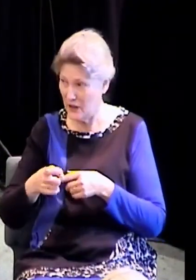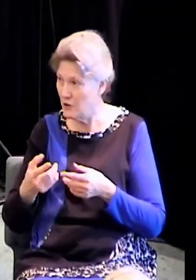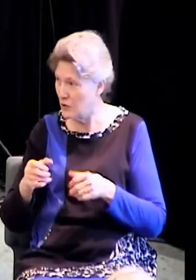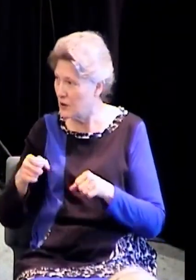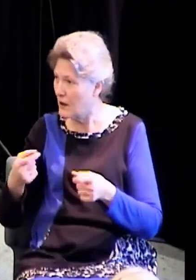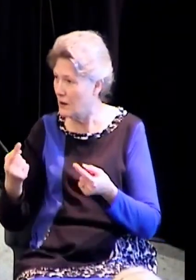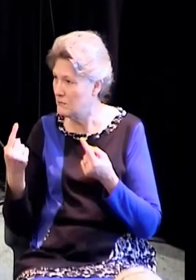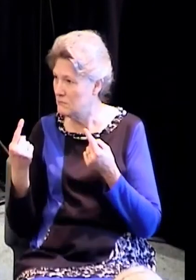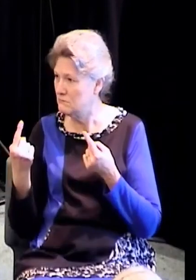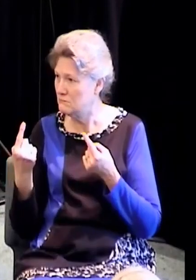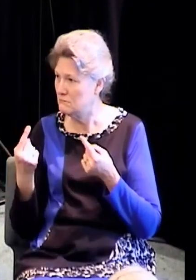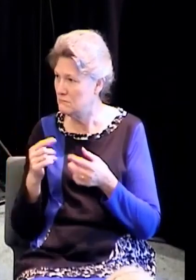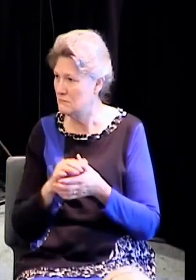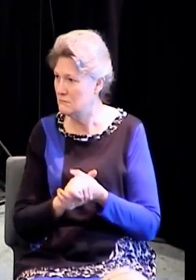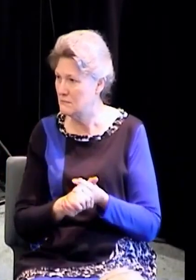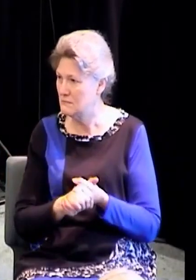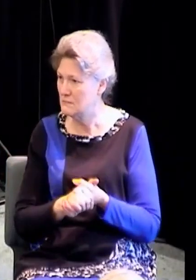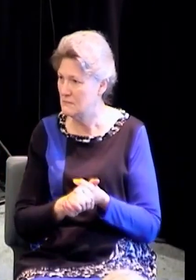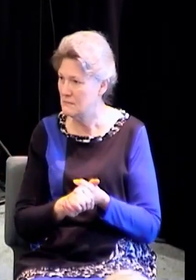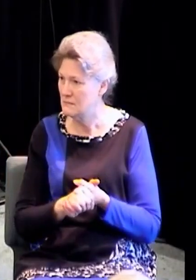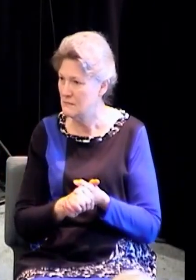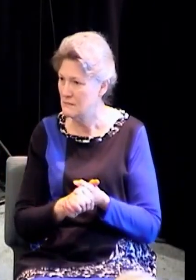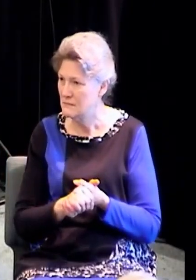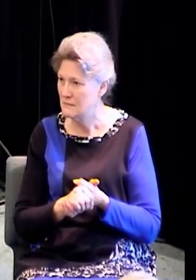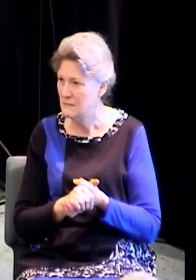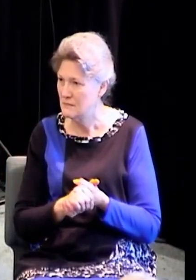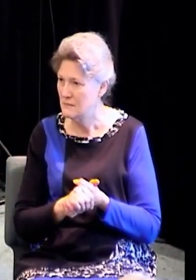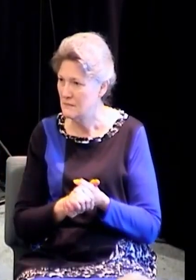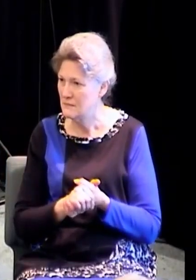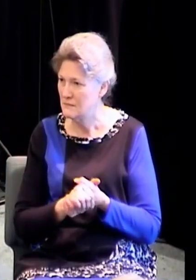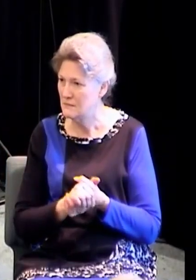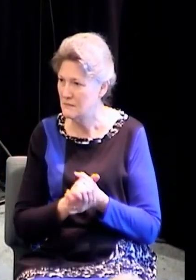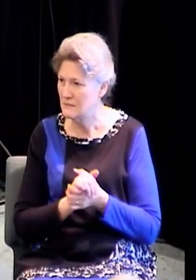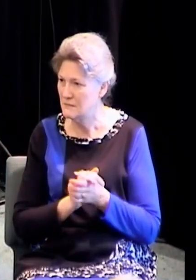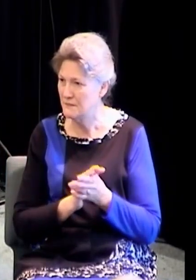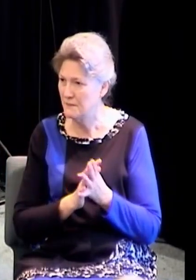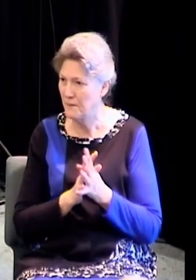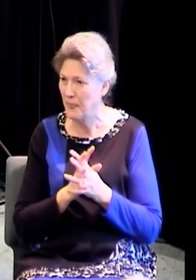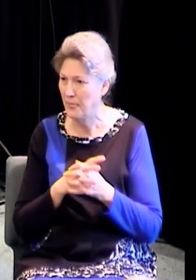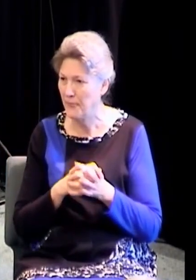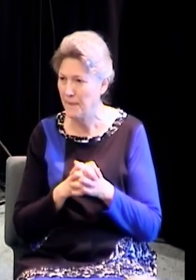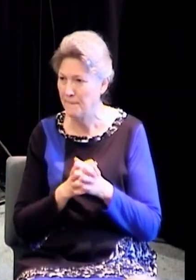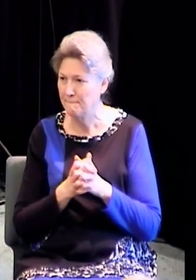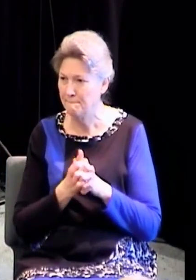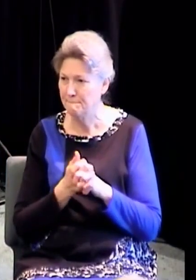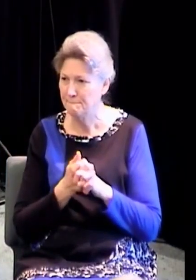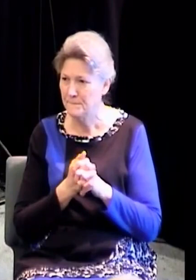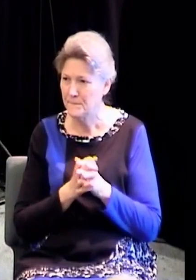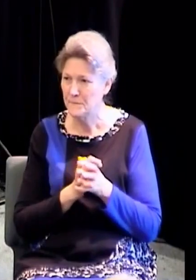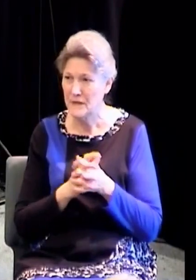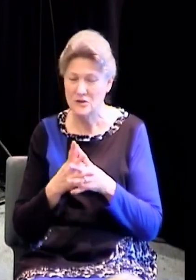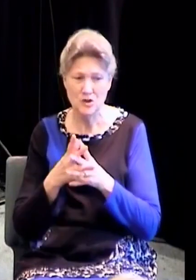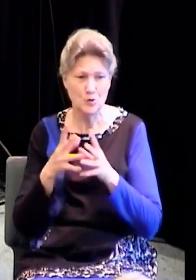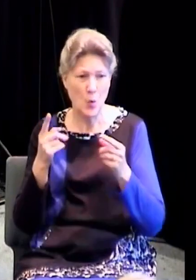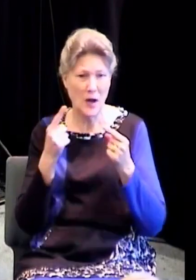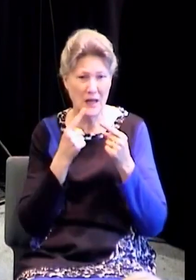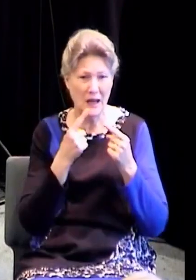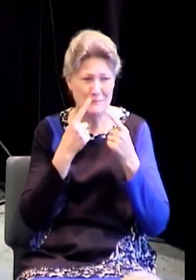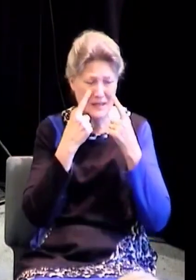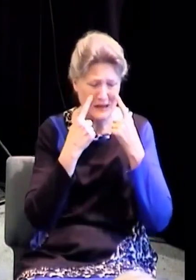husband who was a heroin addict and first time in church and she's walking up, tears coming down and she goes, my husband is